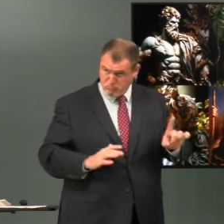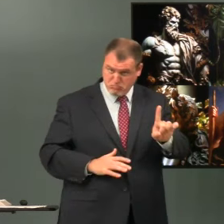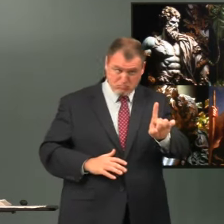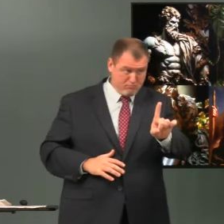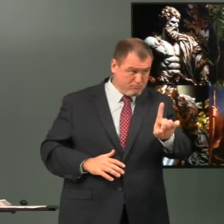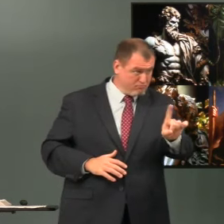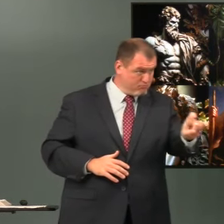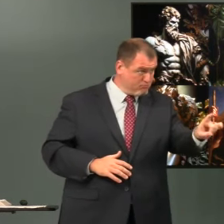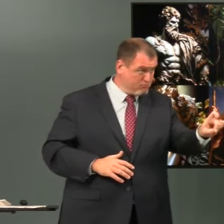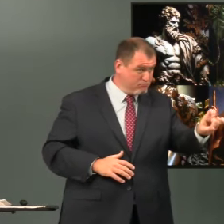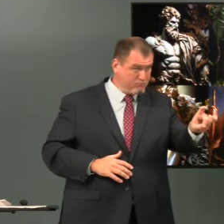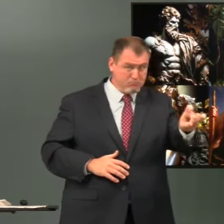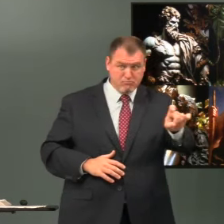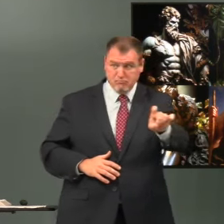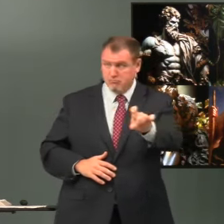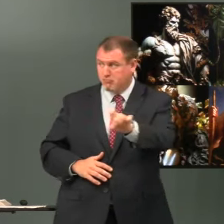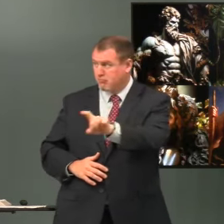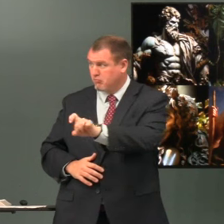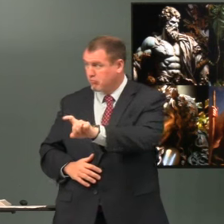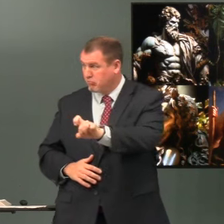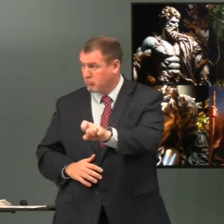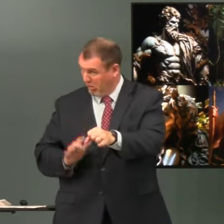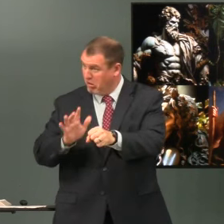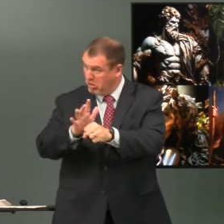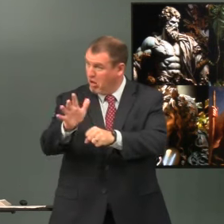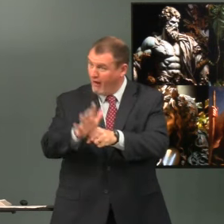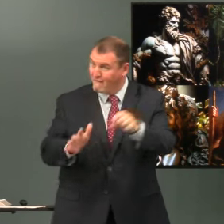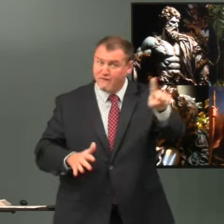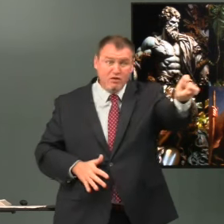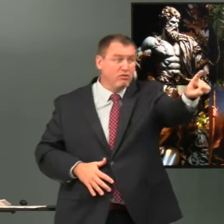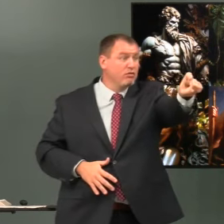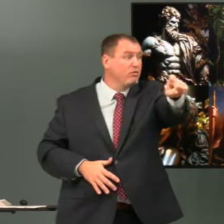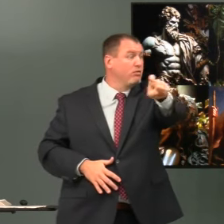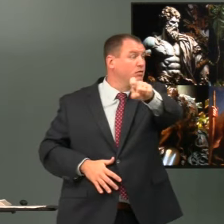does he stop there is that enough